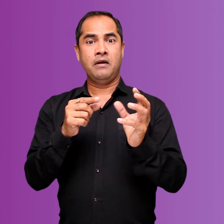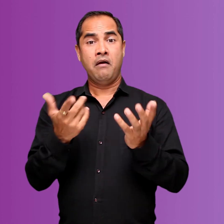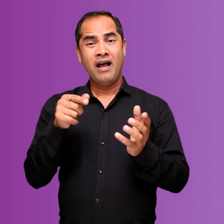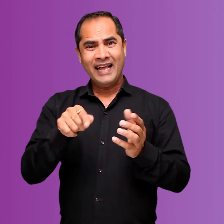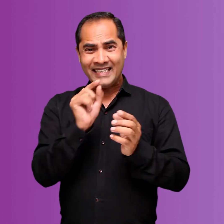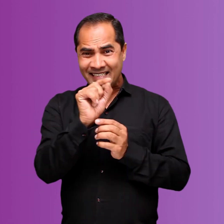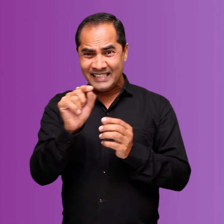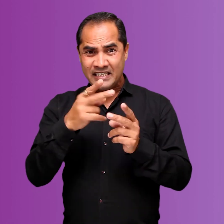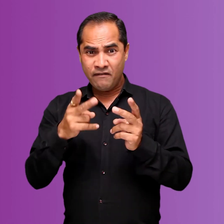get.